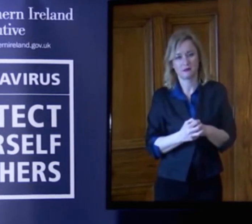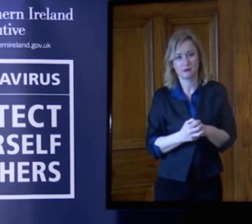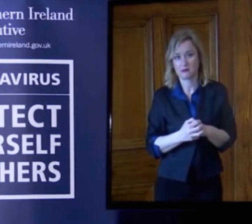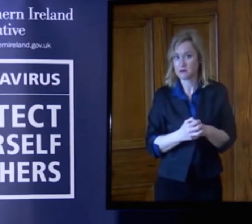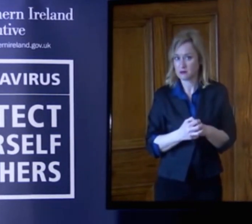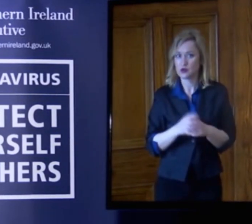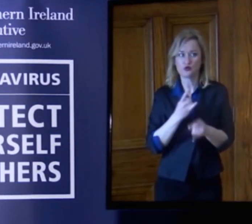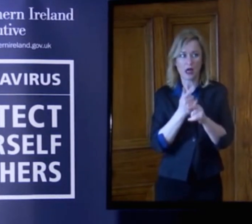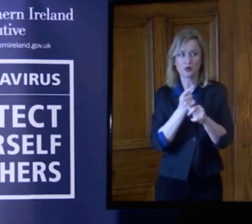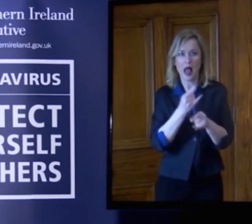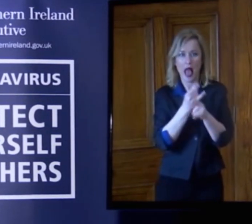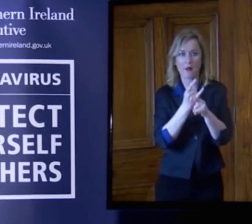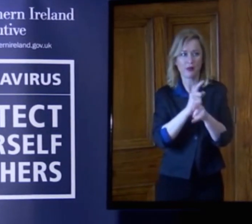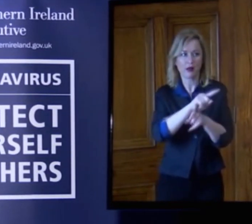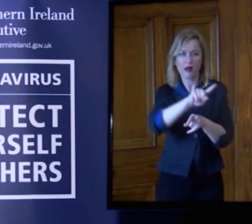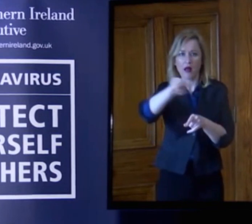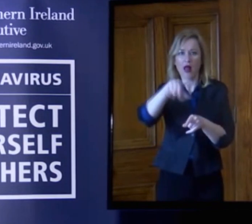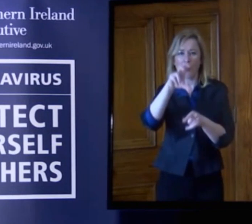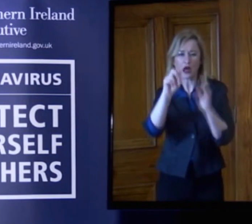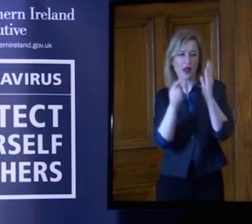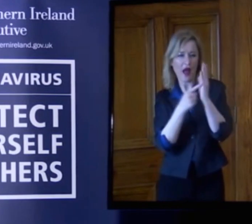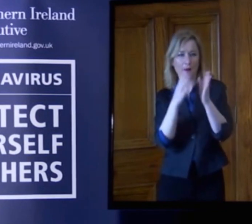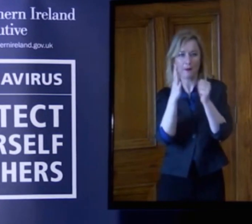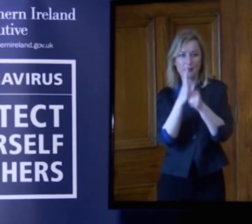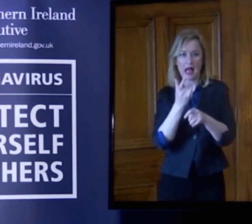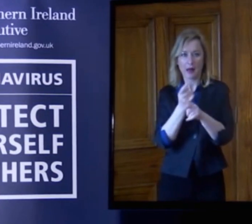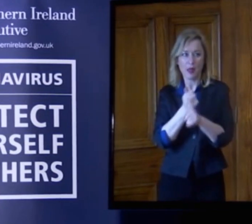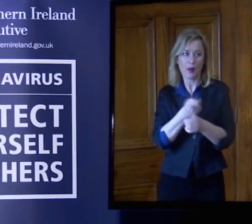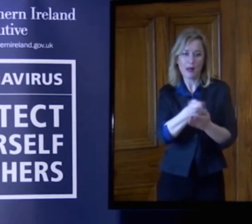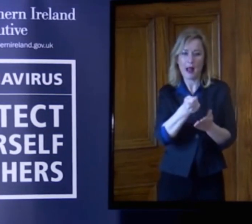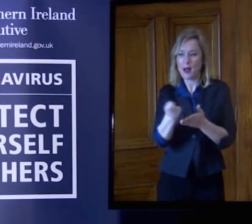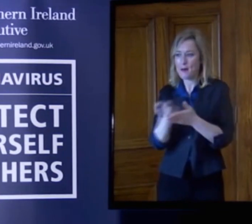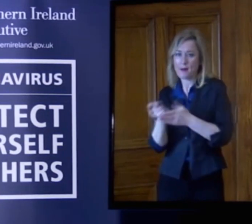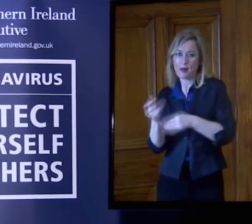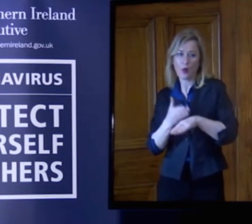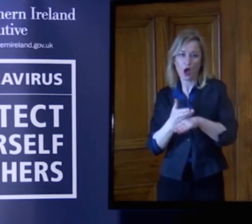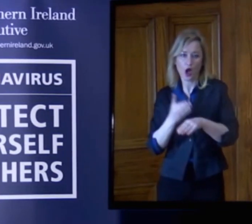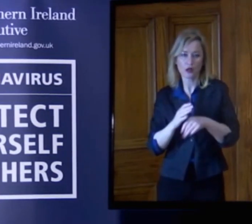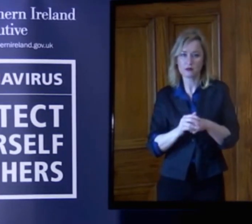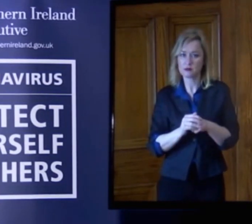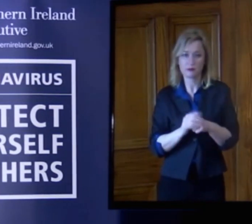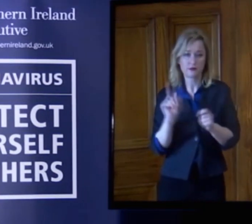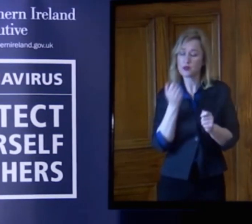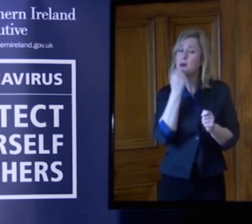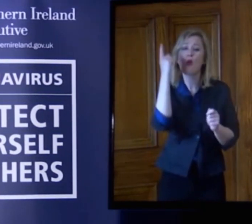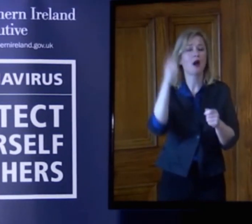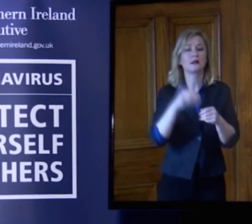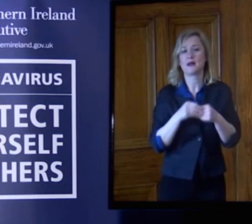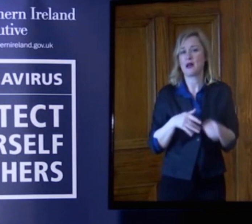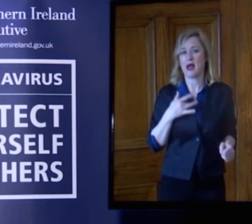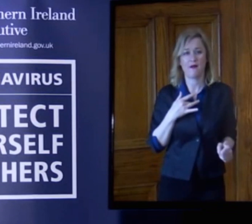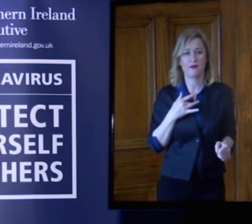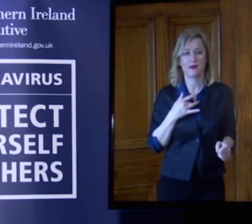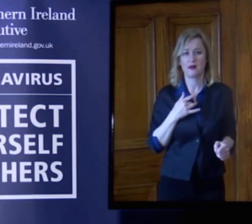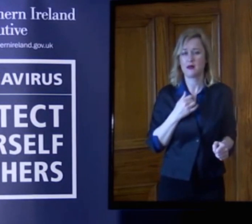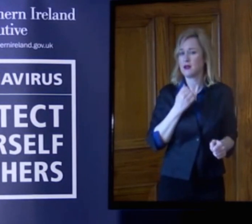pay their workers. An extra $400 million for the health service. This is all about saving lives and protecting people's livelihoods as